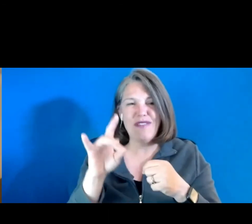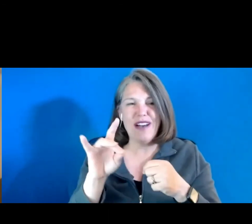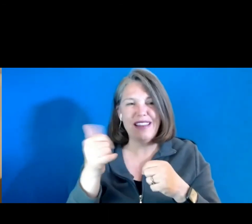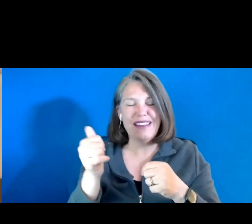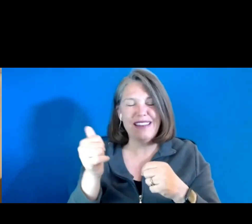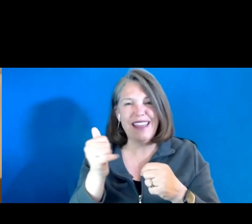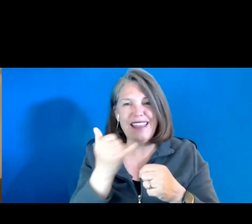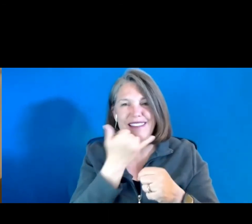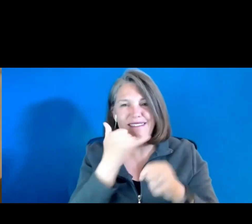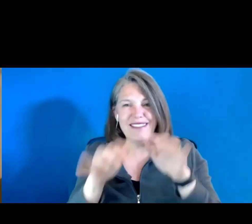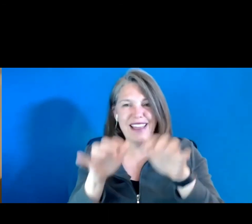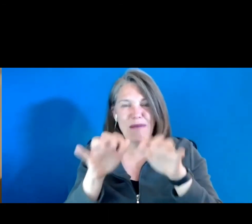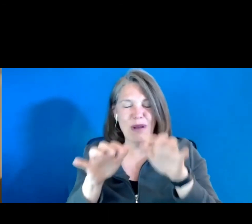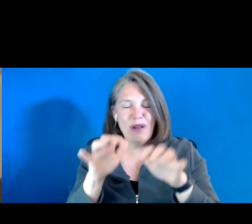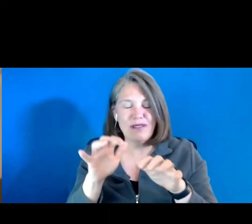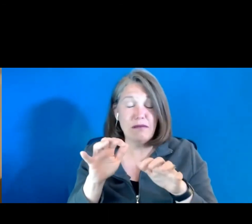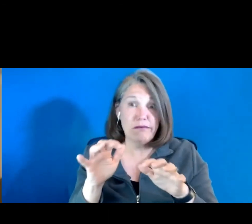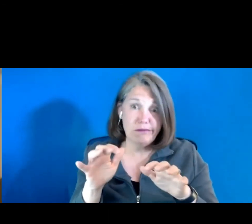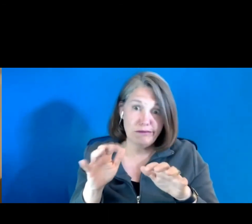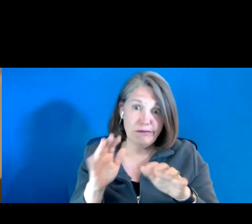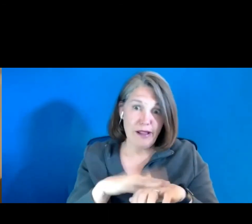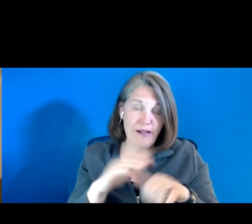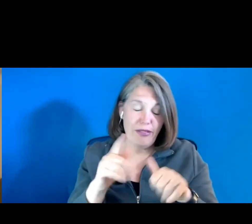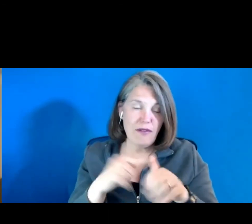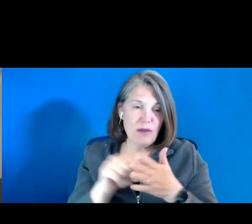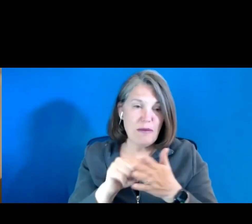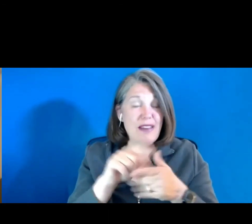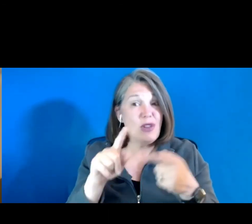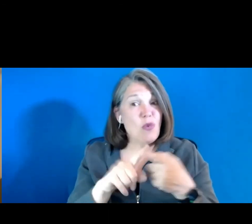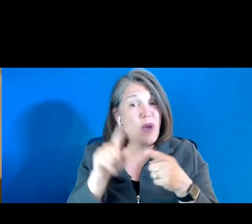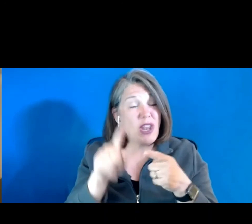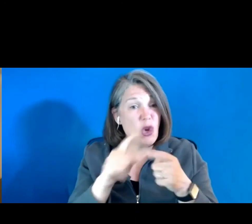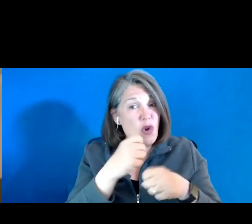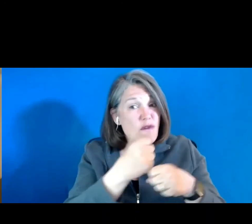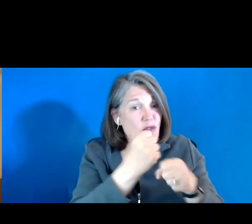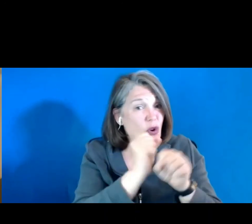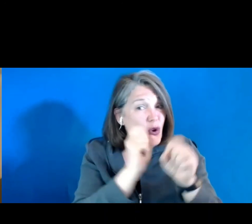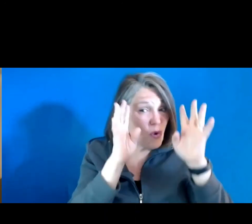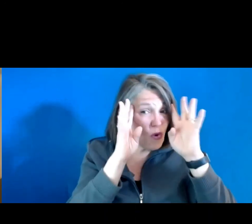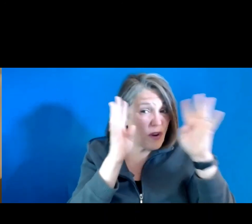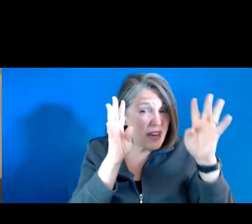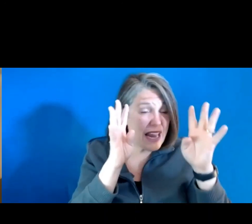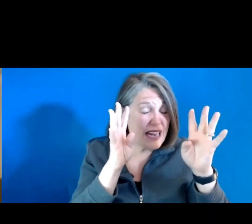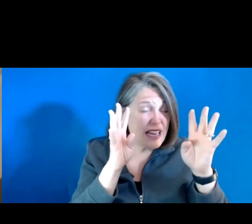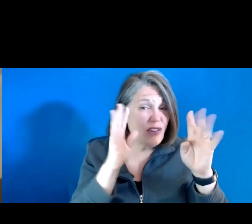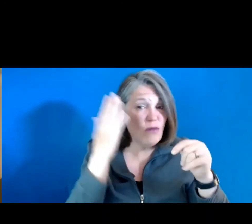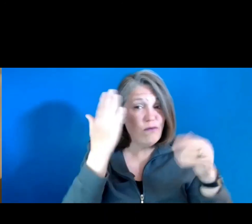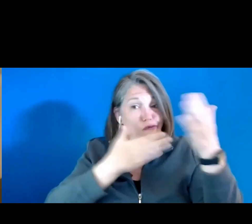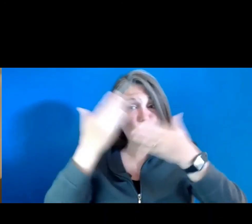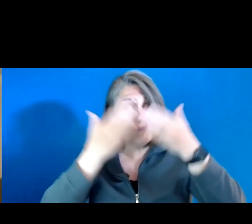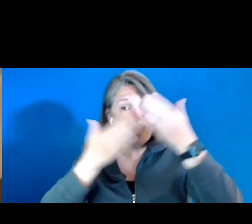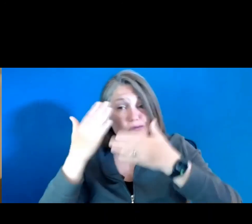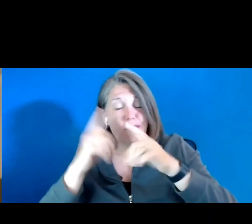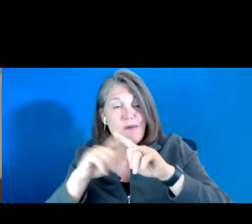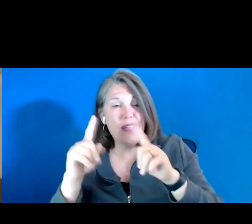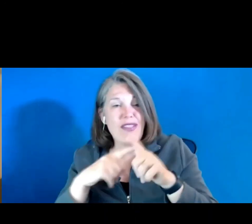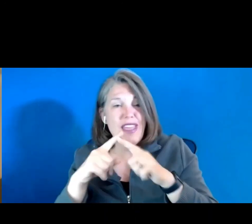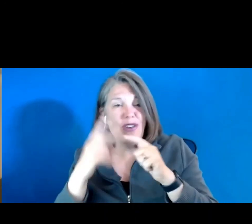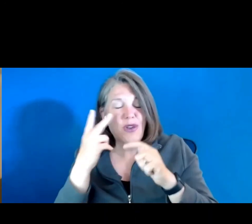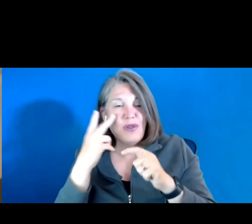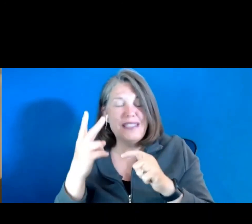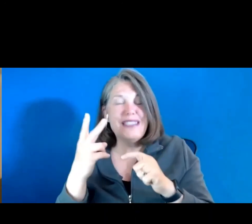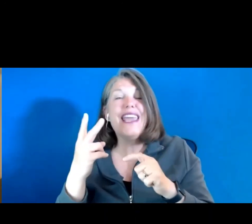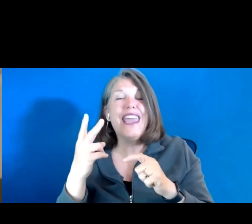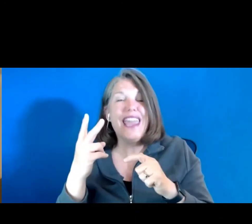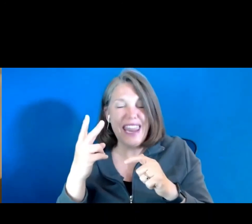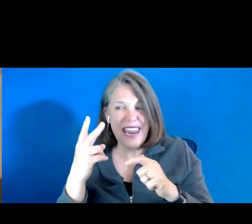first page, because when you re-read it, when you've created it, you sort of miss it, but once you see the visualization,